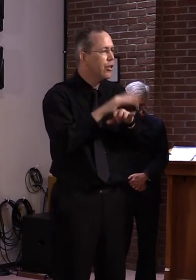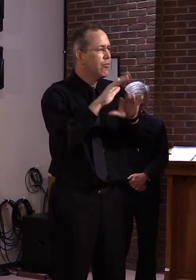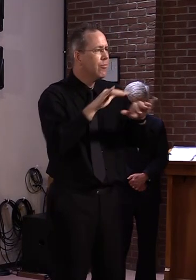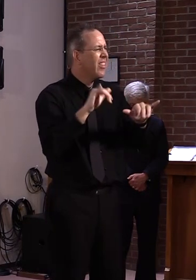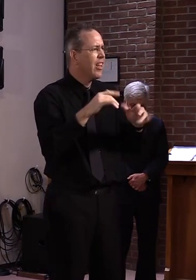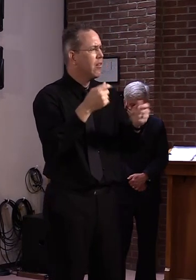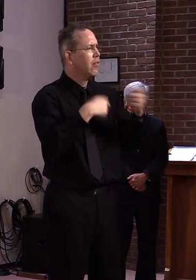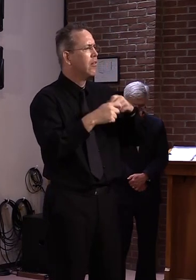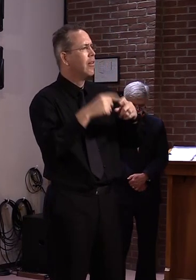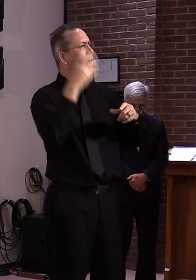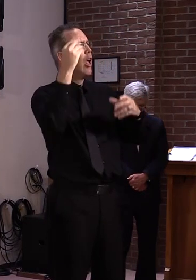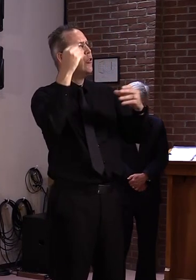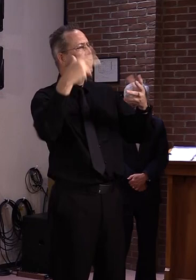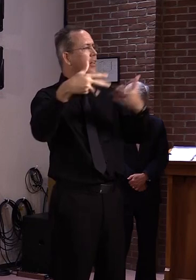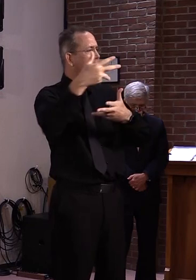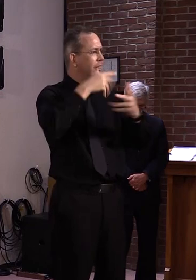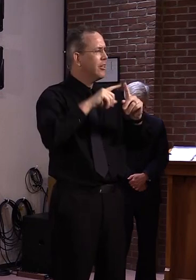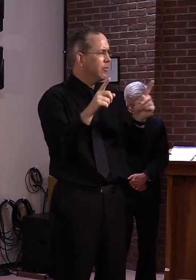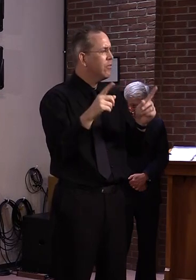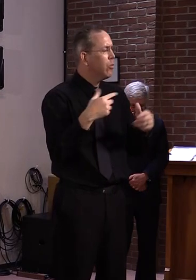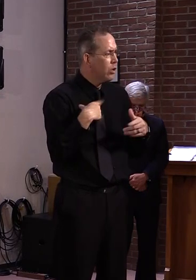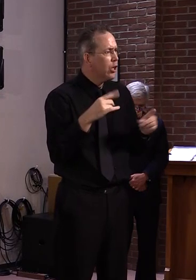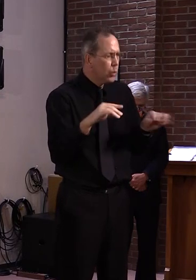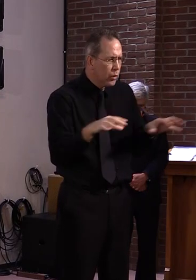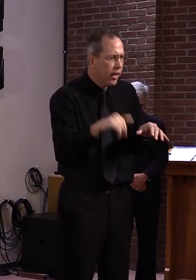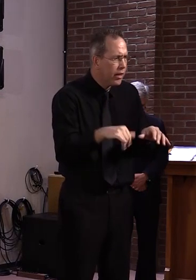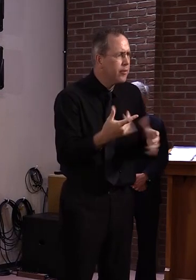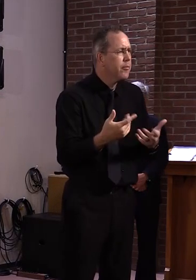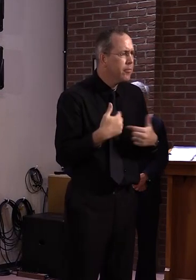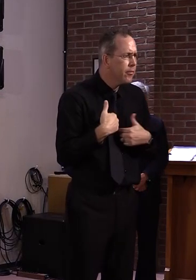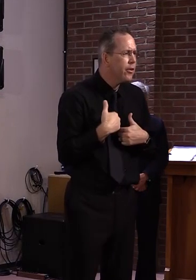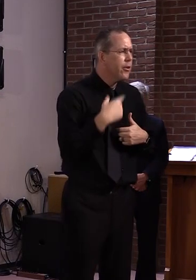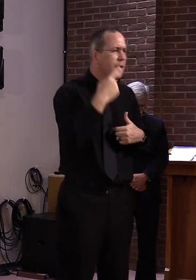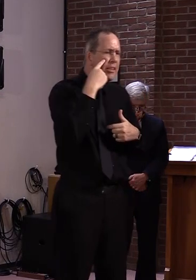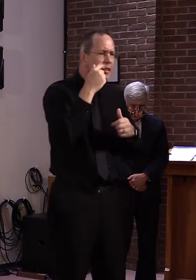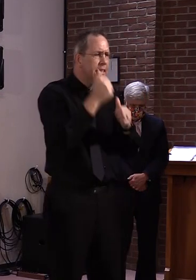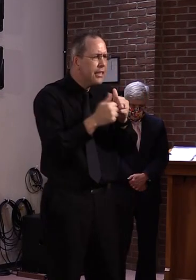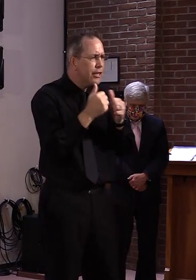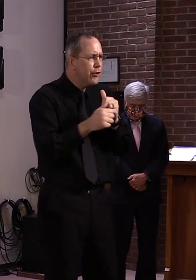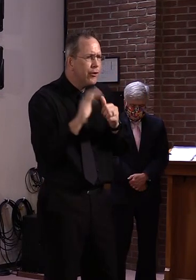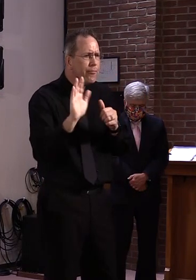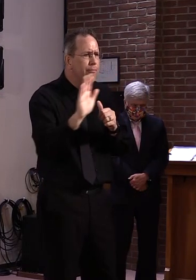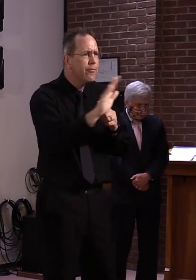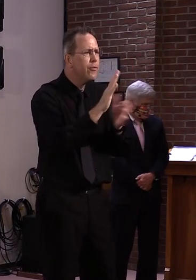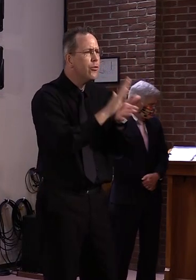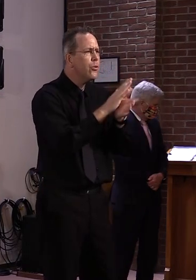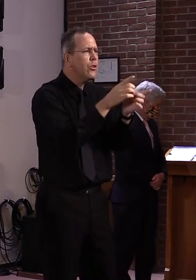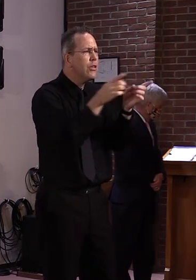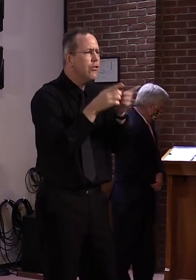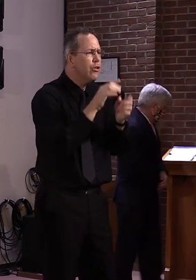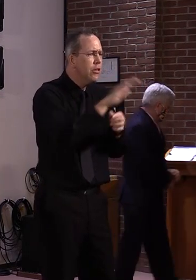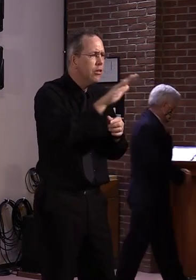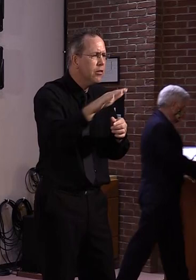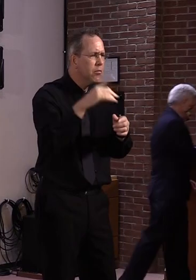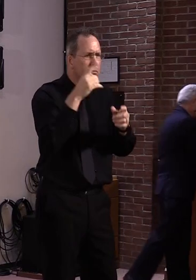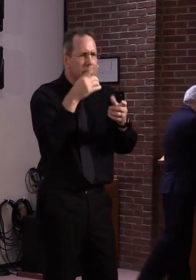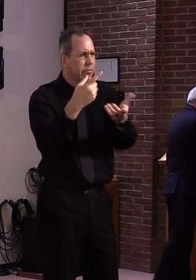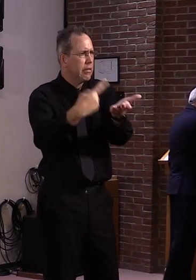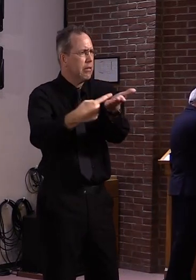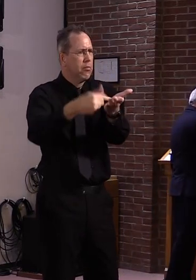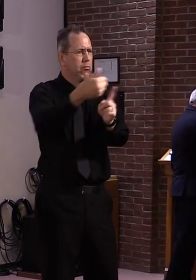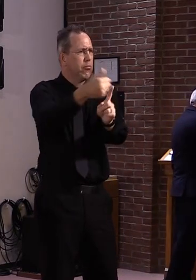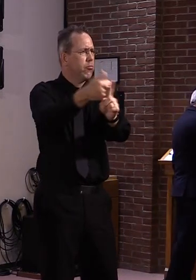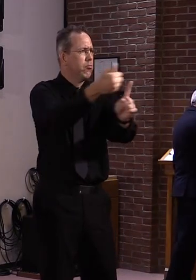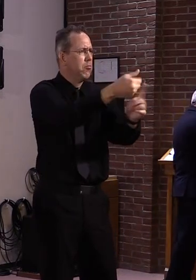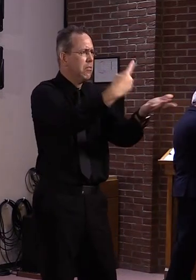you know, communities are doing their best in terms of navigating their options and working with their local community partners to provision those programs.